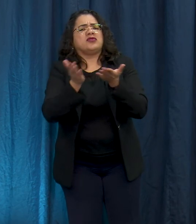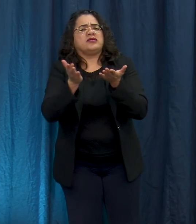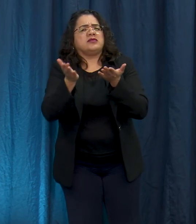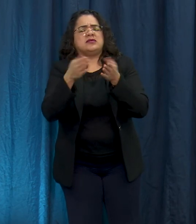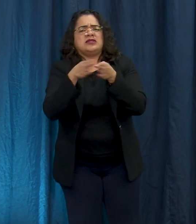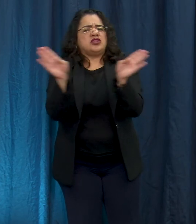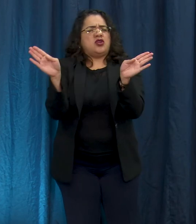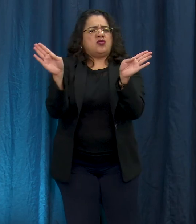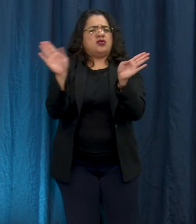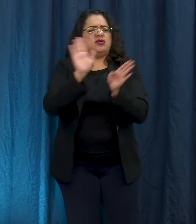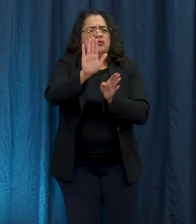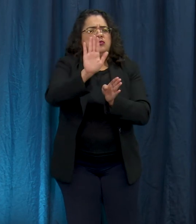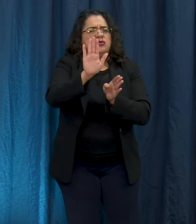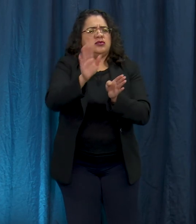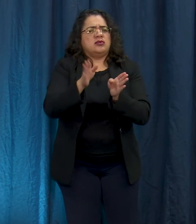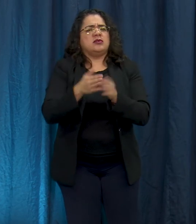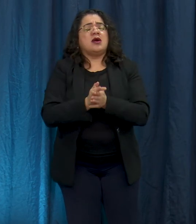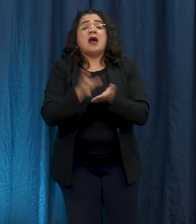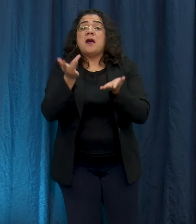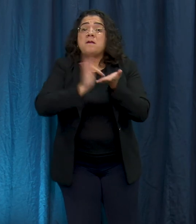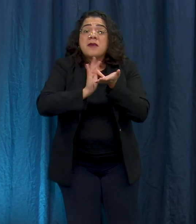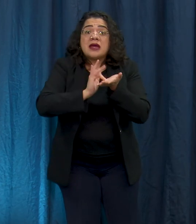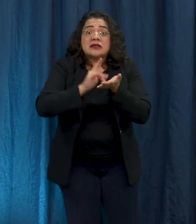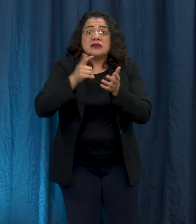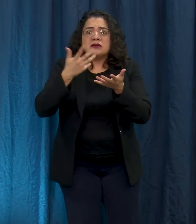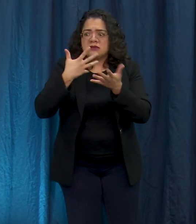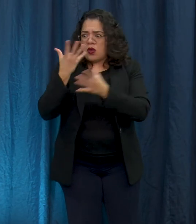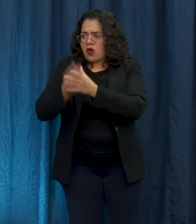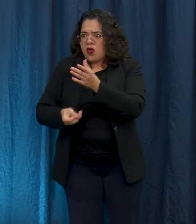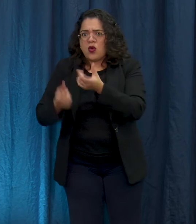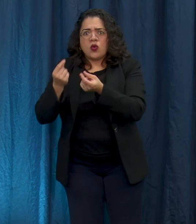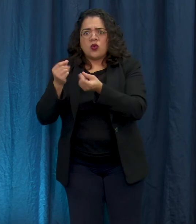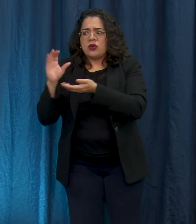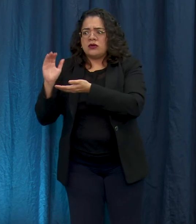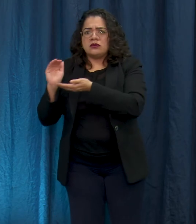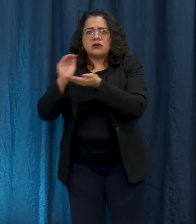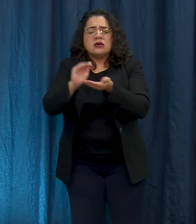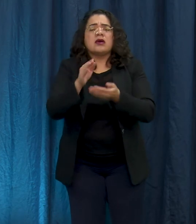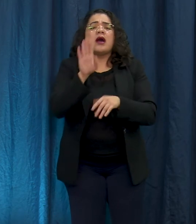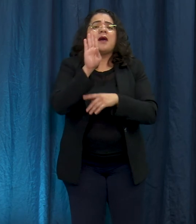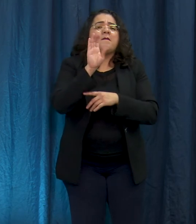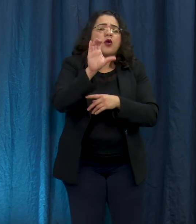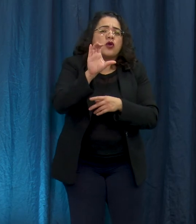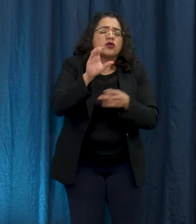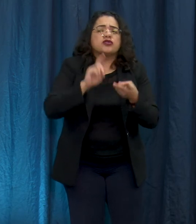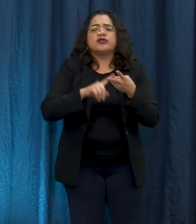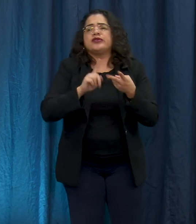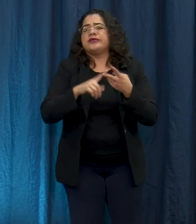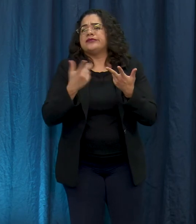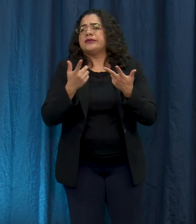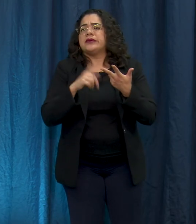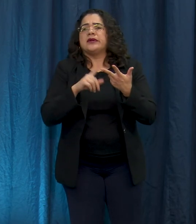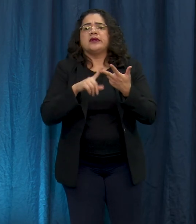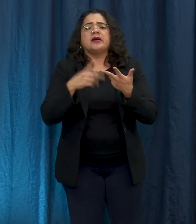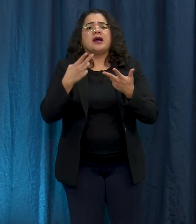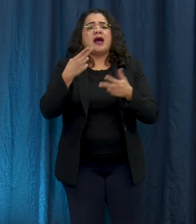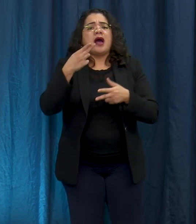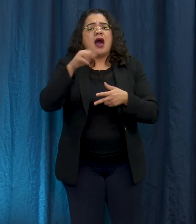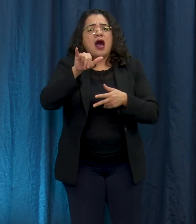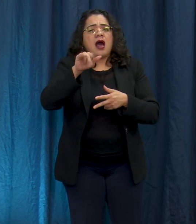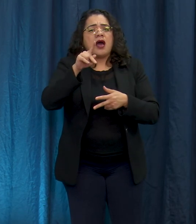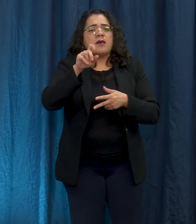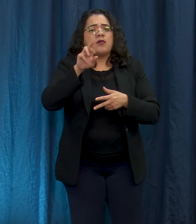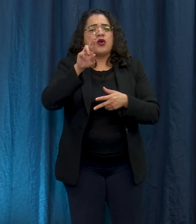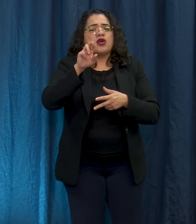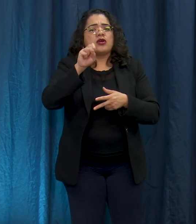pueden dar a medicamentos recetados comunes como anticonceptivos orales y medicamento para la importación problemas